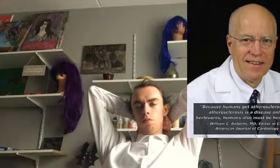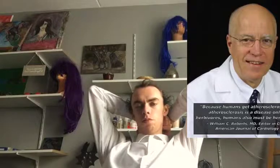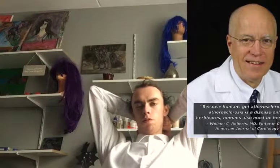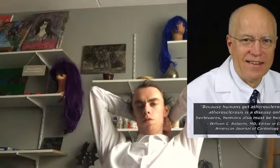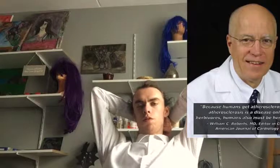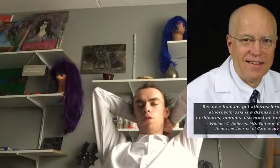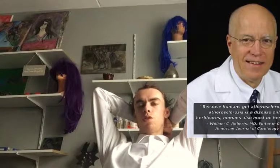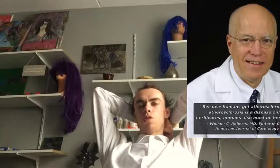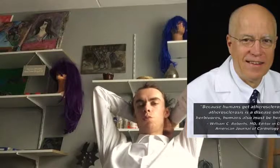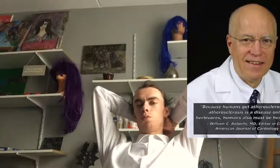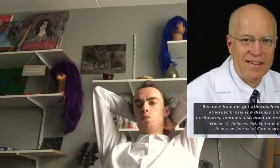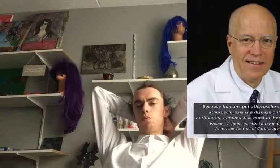So.